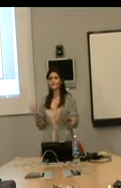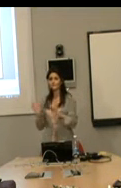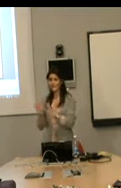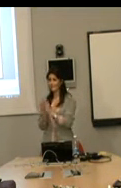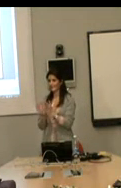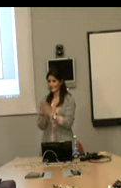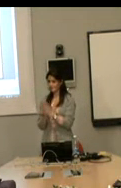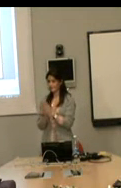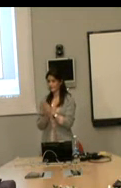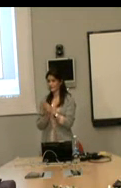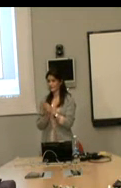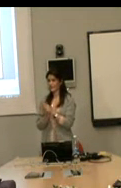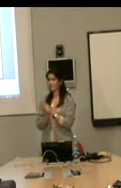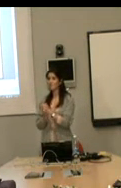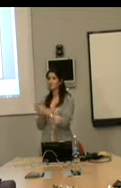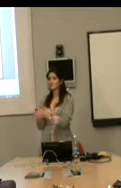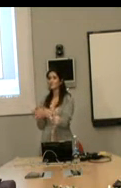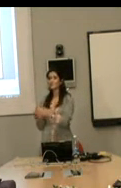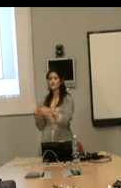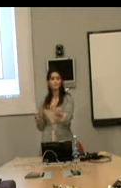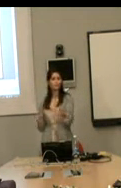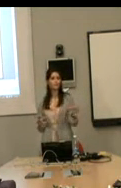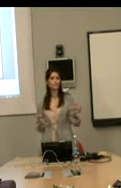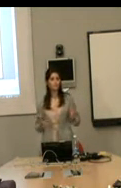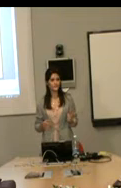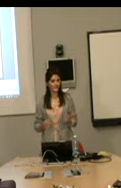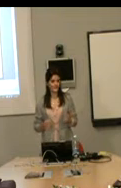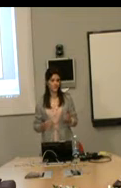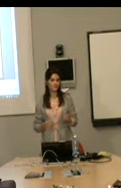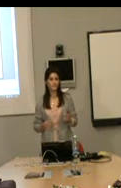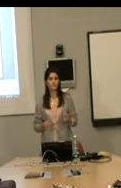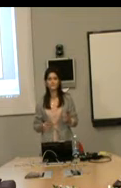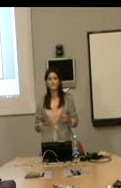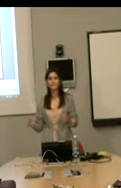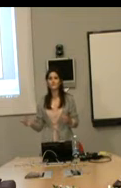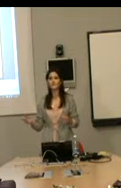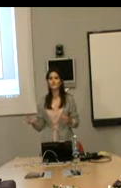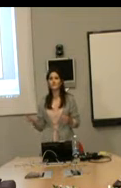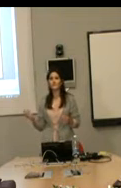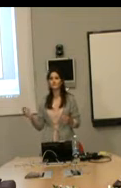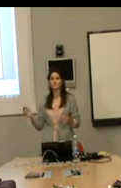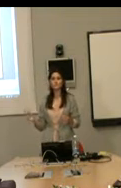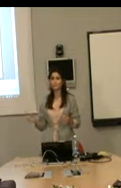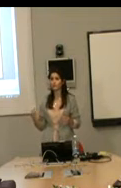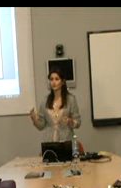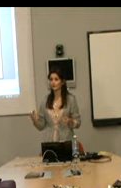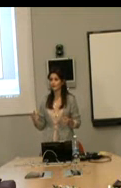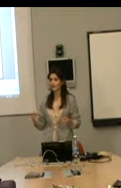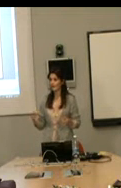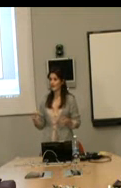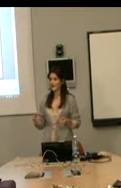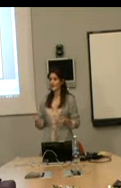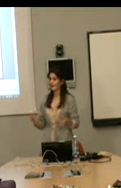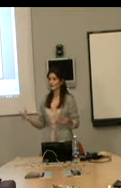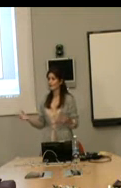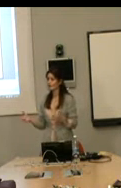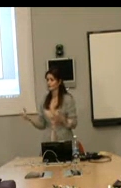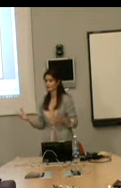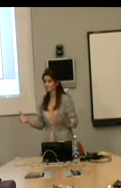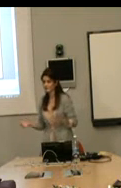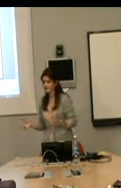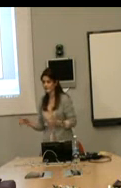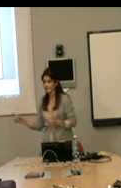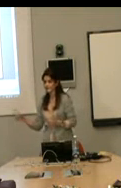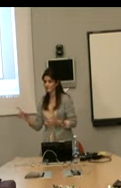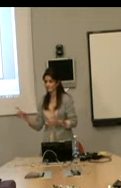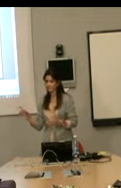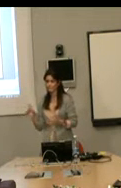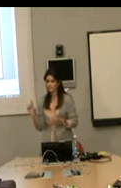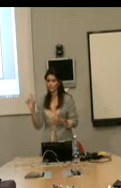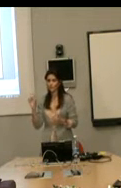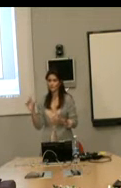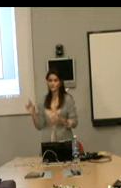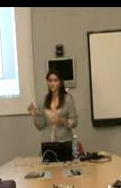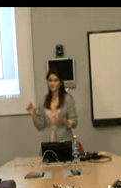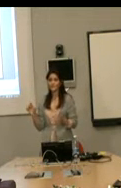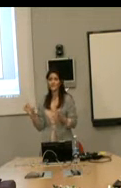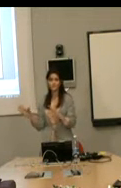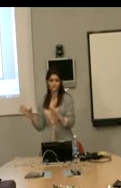with the style language. And it will depend on your selections. I mean, you can select songs or very small theatre